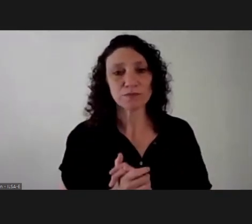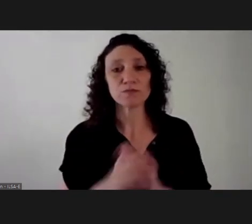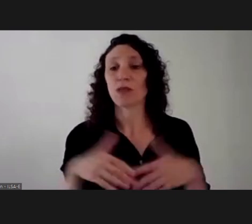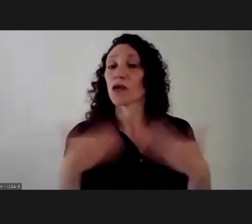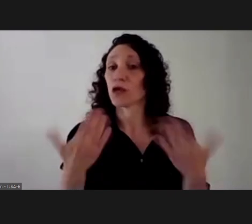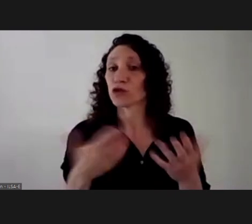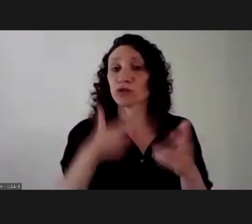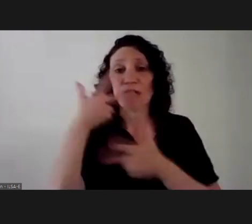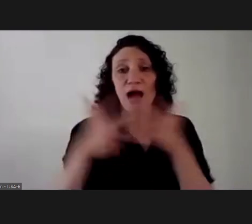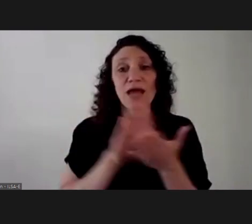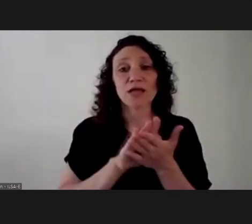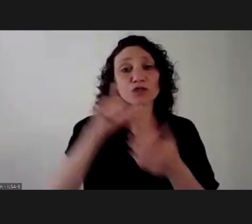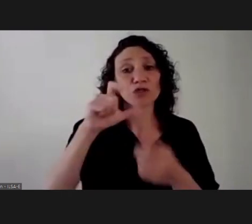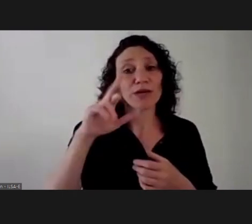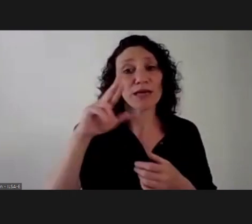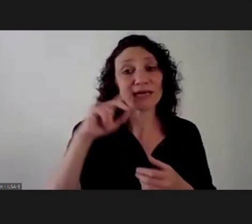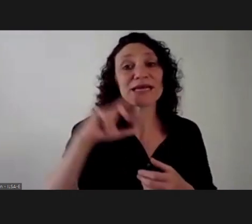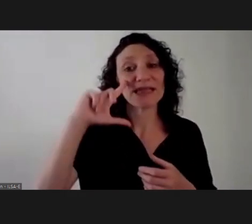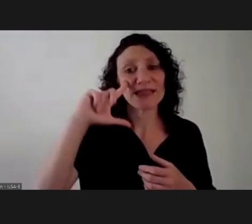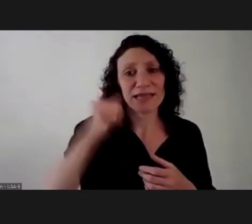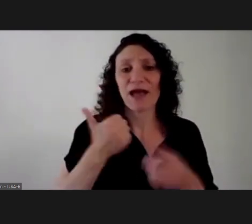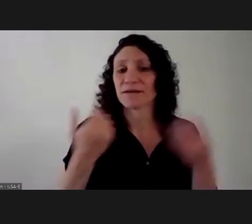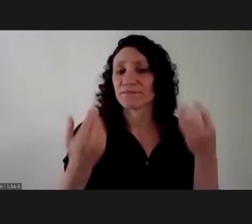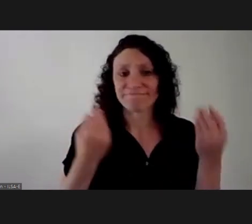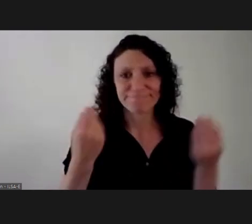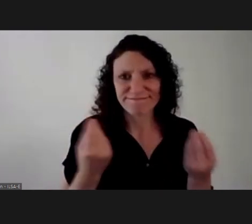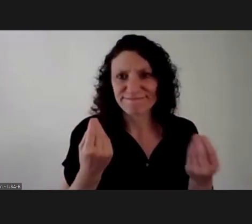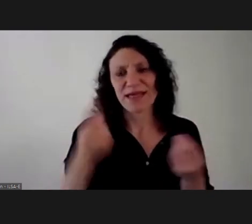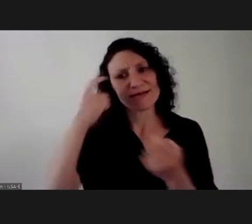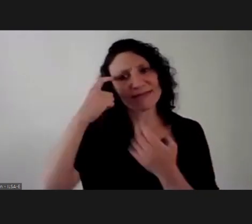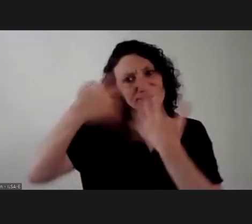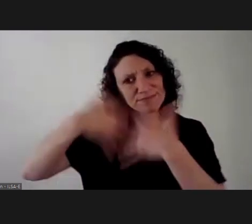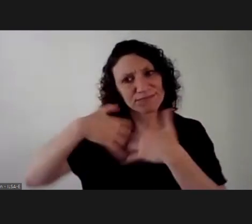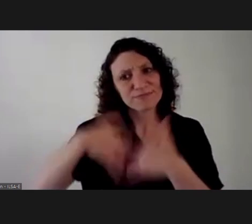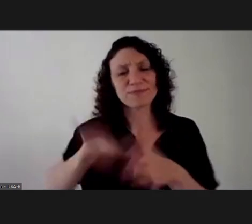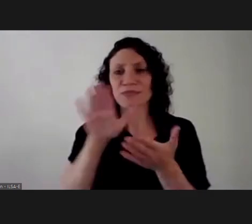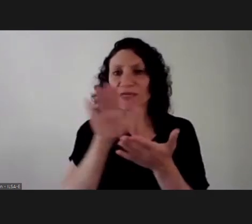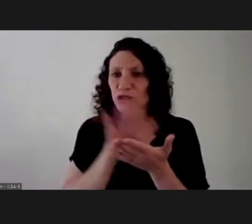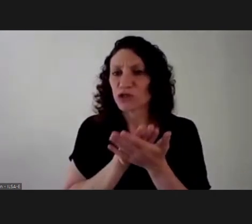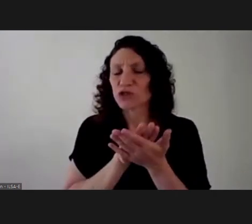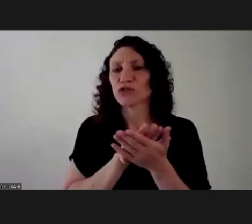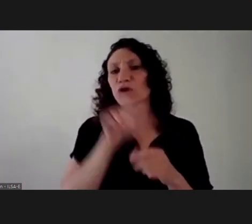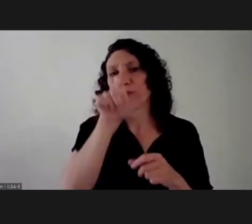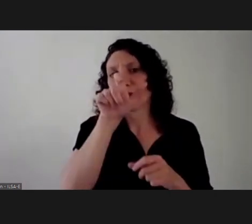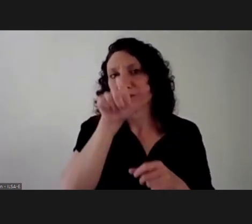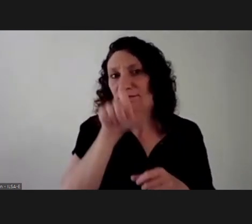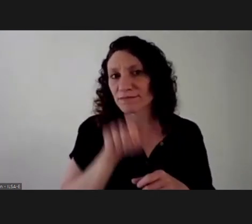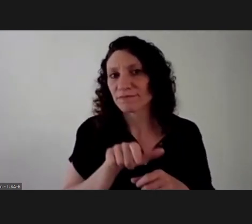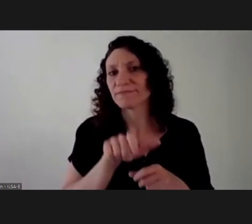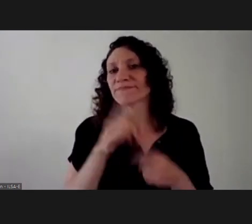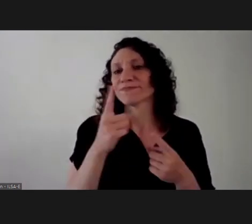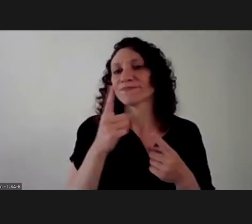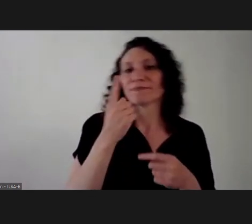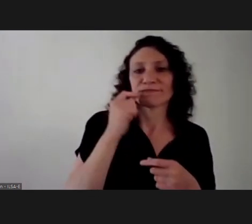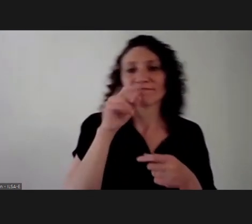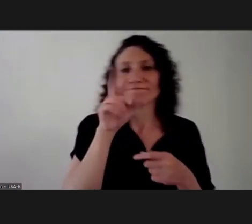class. Therefore, saying critique implies problematizing the place of authors